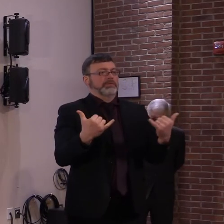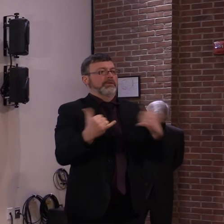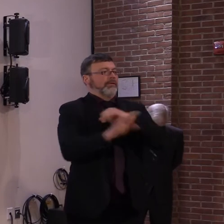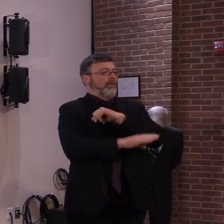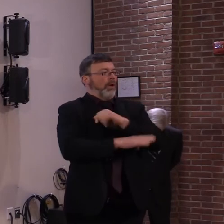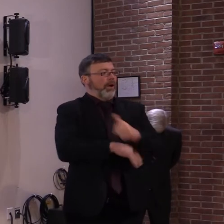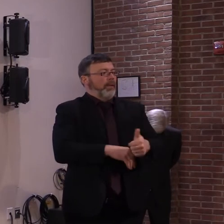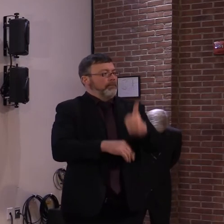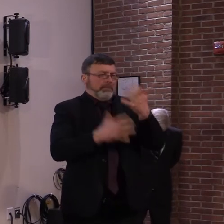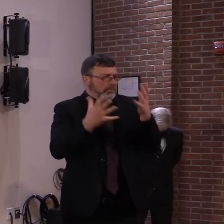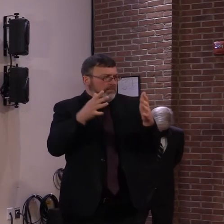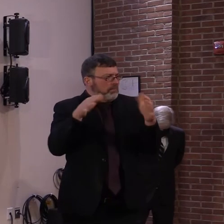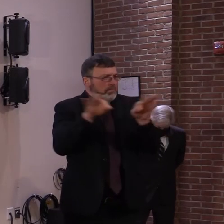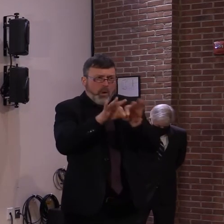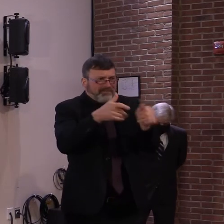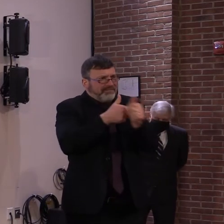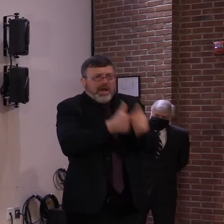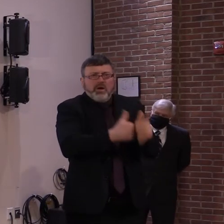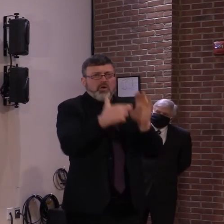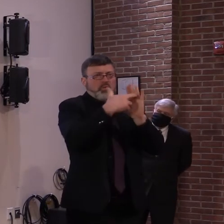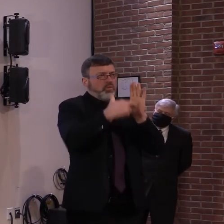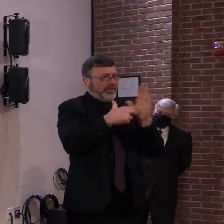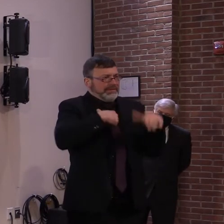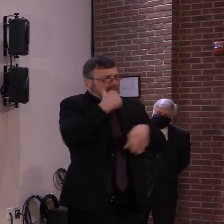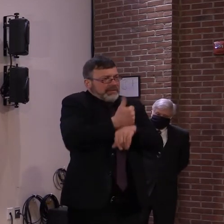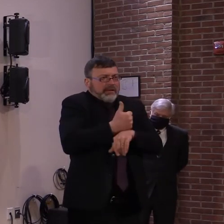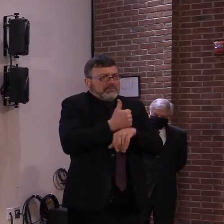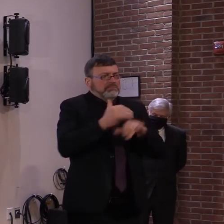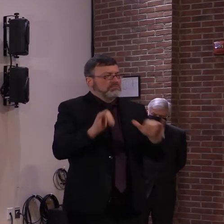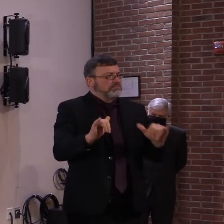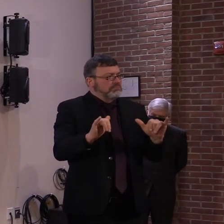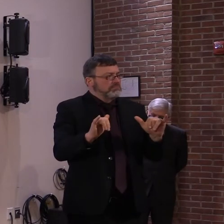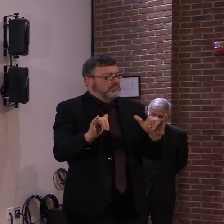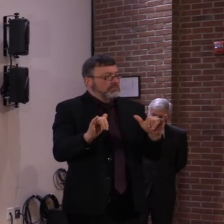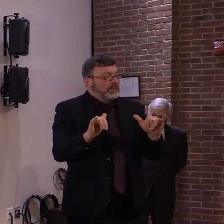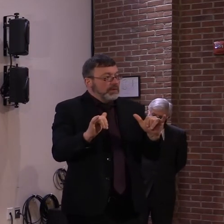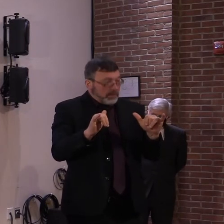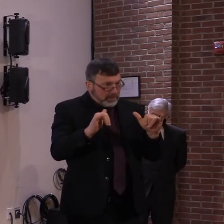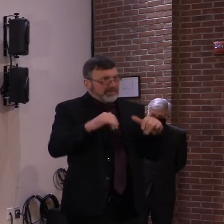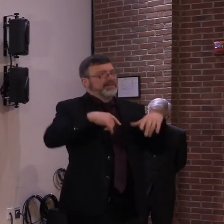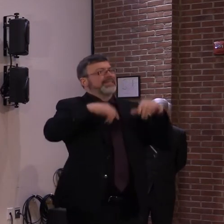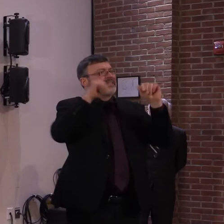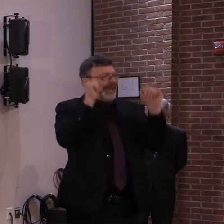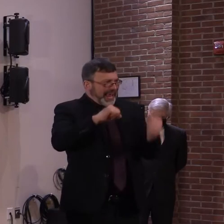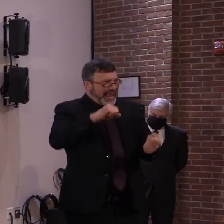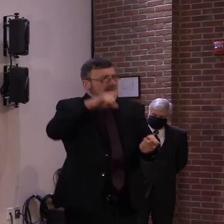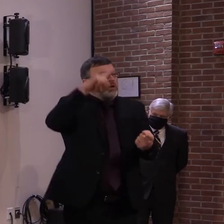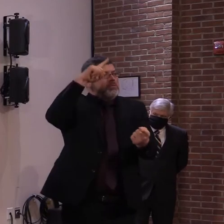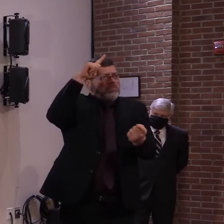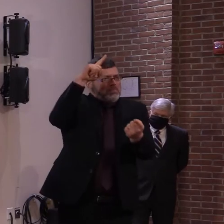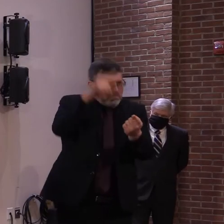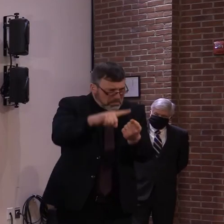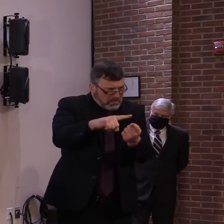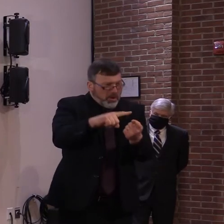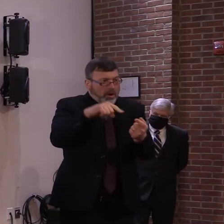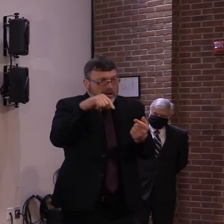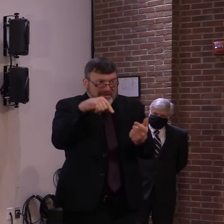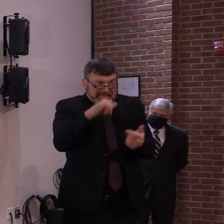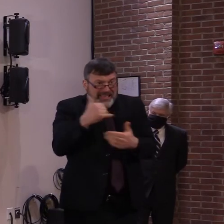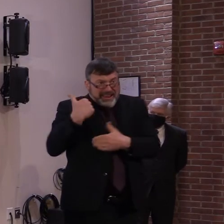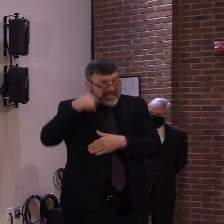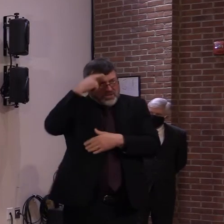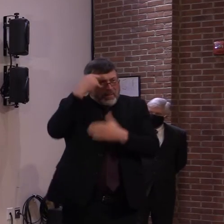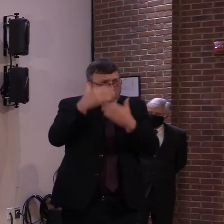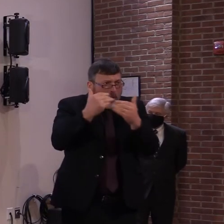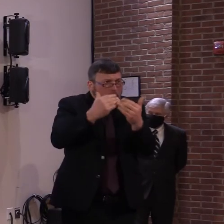guidance, all the protocols that we put into place, we're able to bring that number down to almost nothing. I contend we still have that